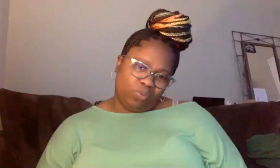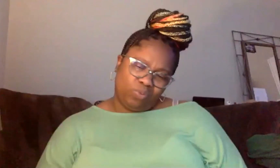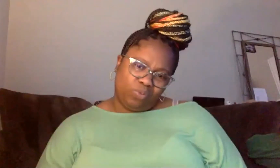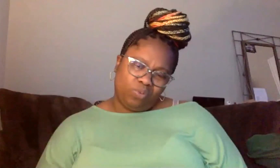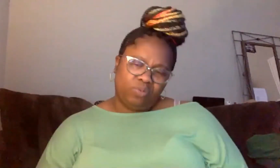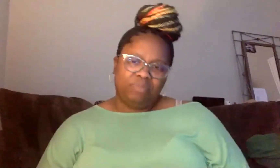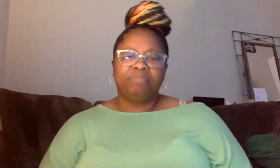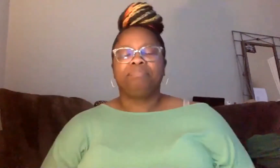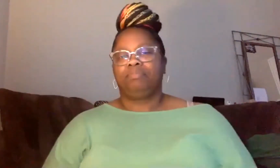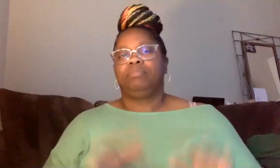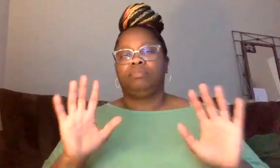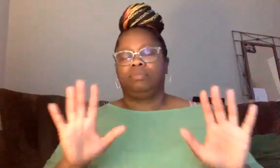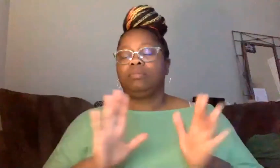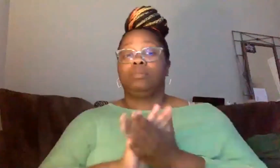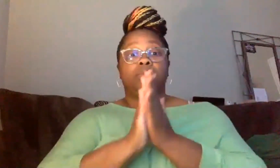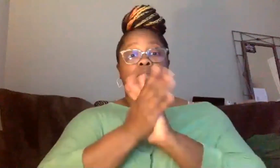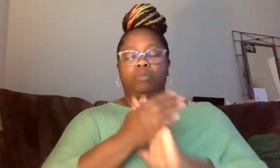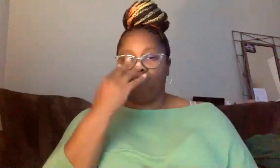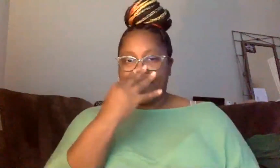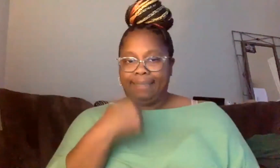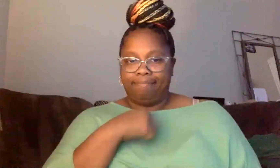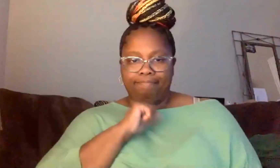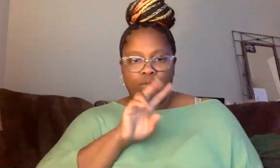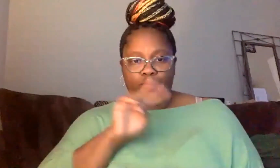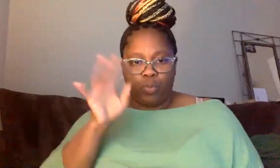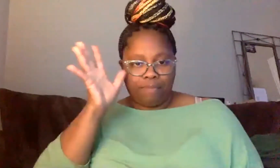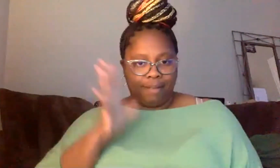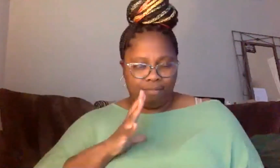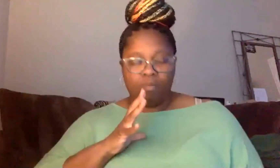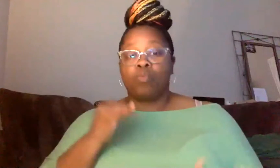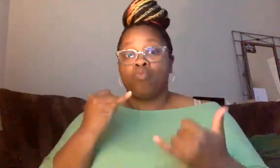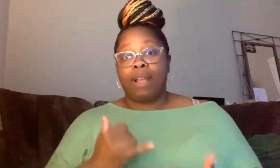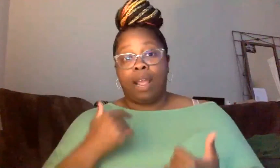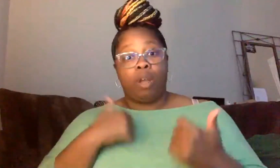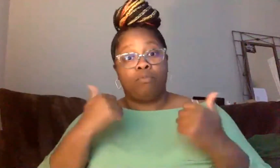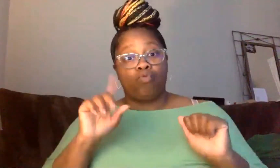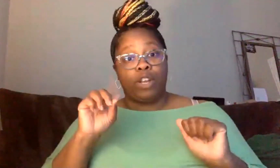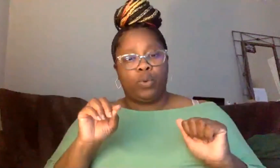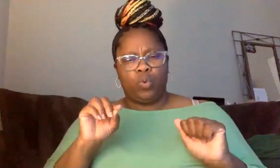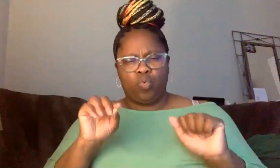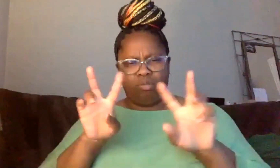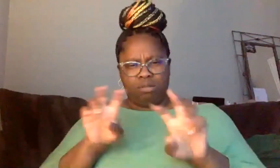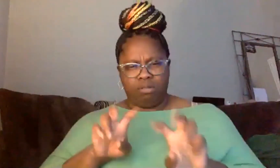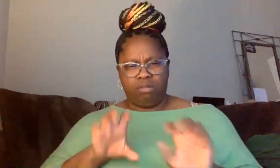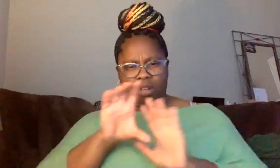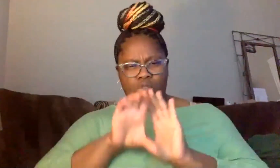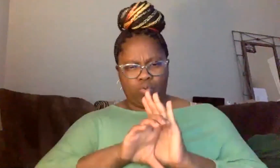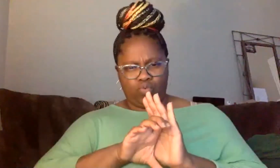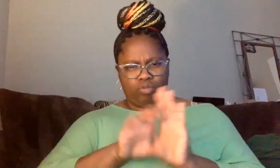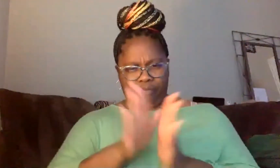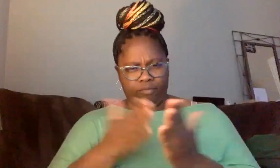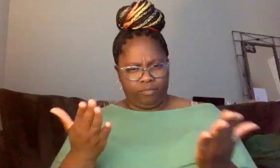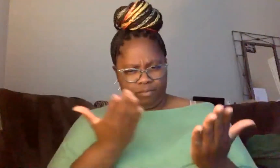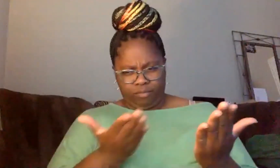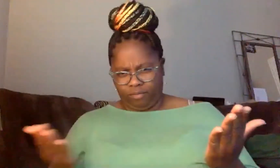Like, this stuff is getting so crazy, y'all. I'm a 22-year-old man, and right now what I am trying to do is decode the Constitution so that we can